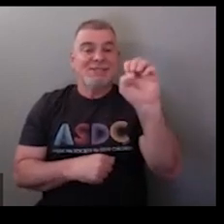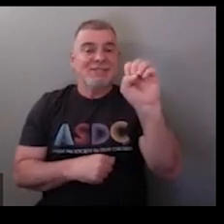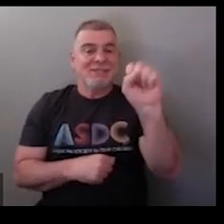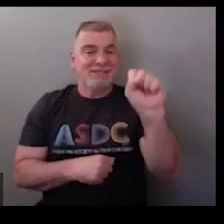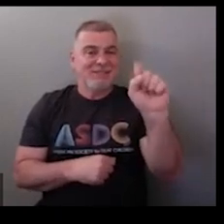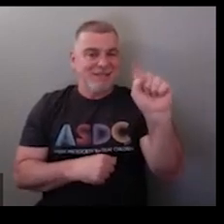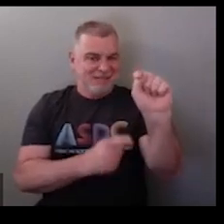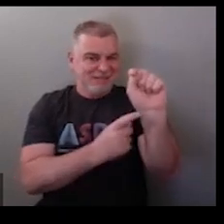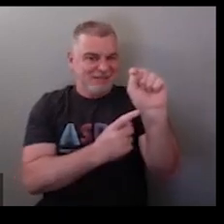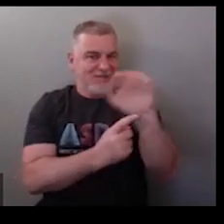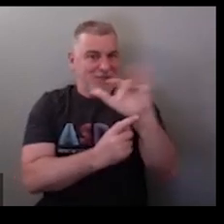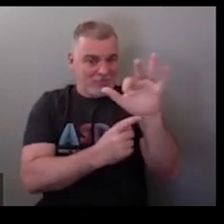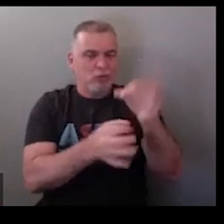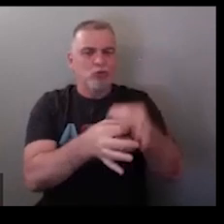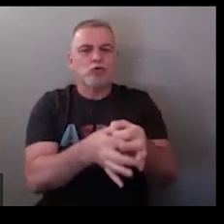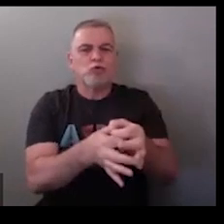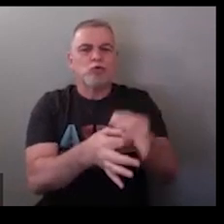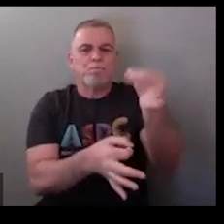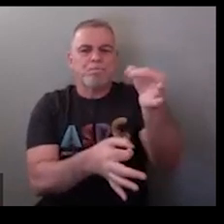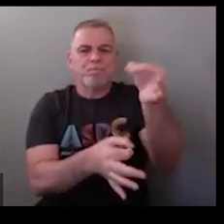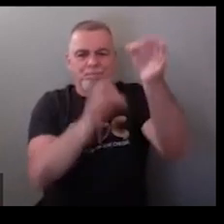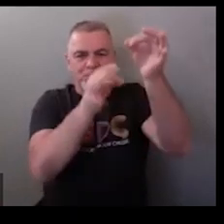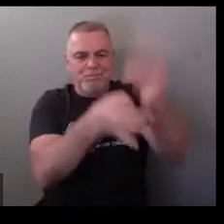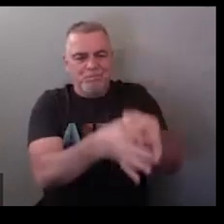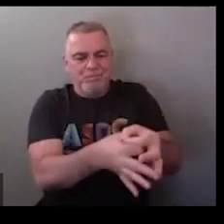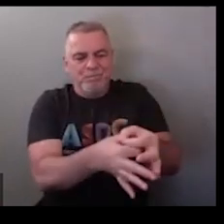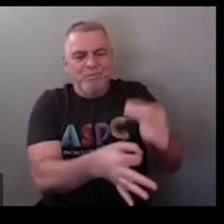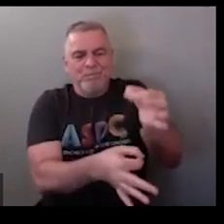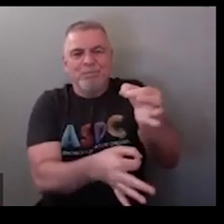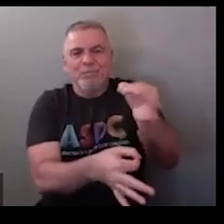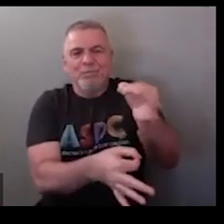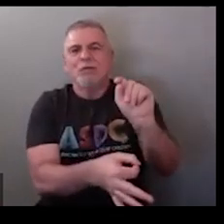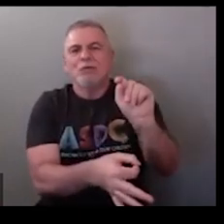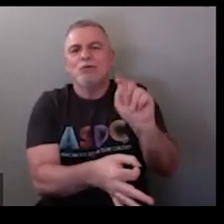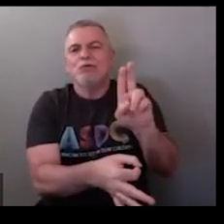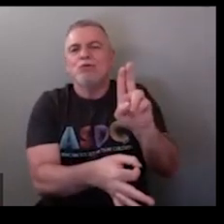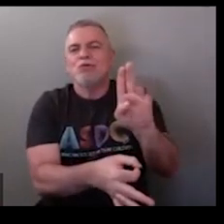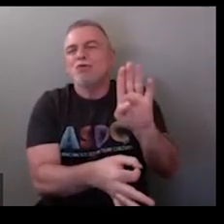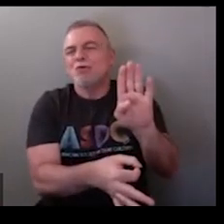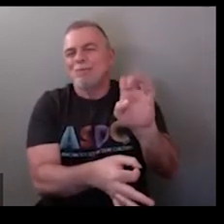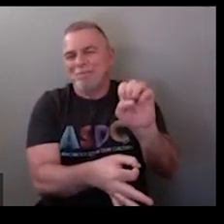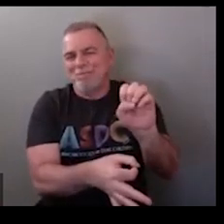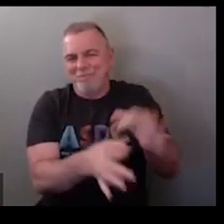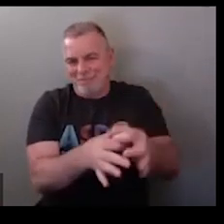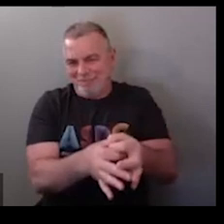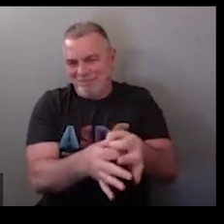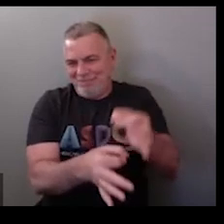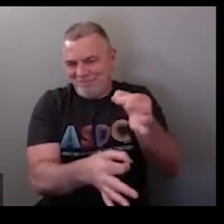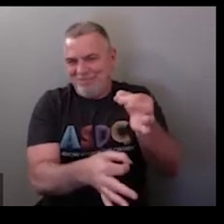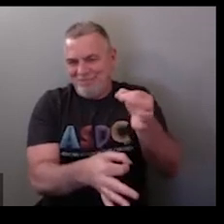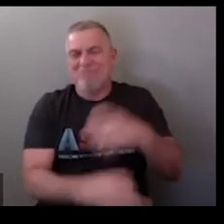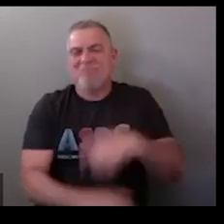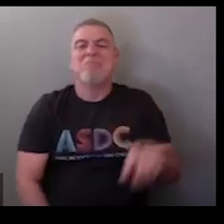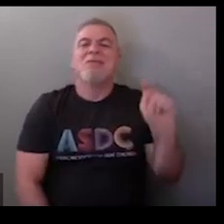I would fingerspell these words first and then I would reference what it looks like okay to show the tube